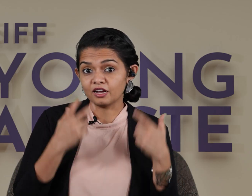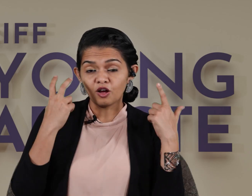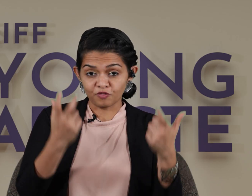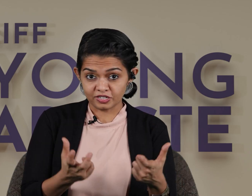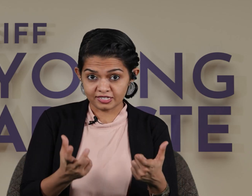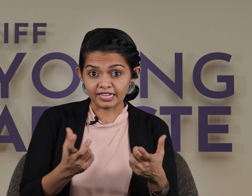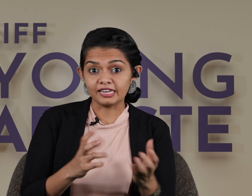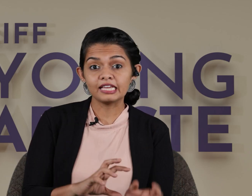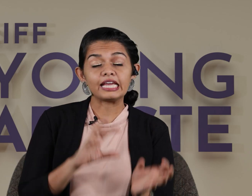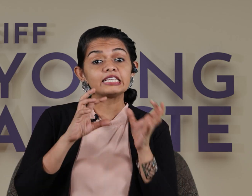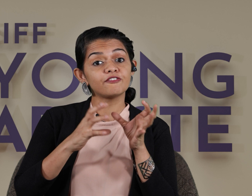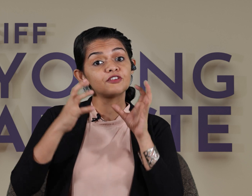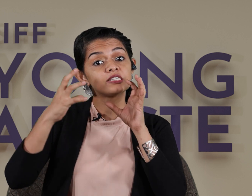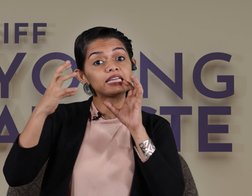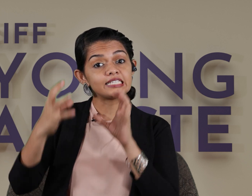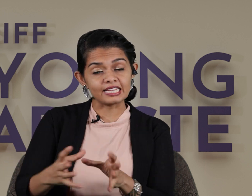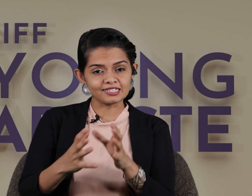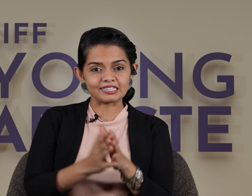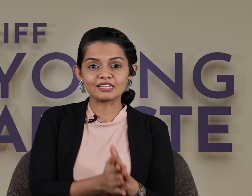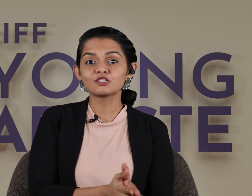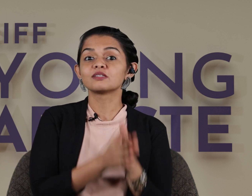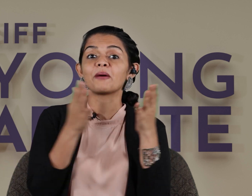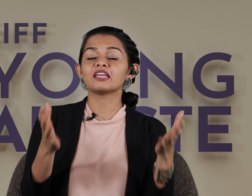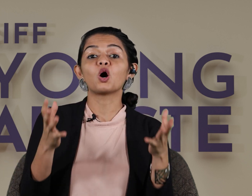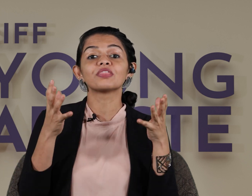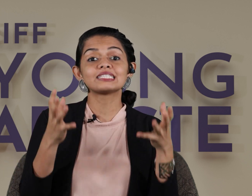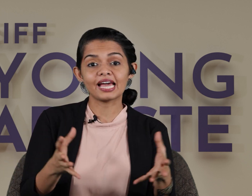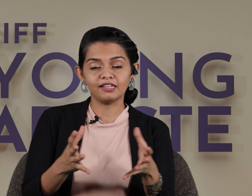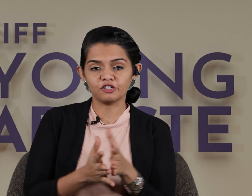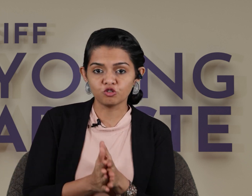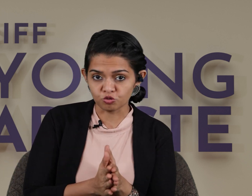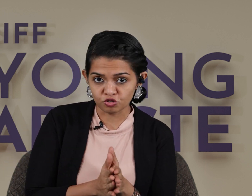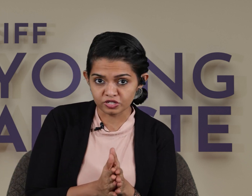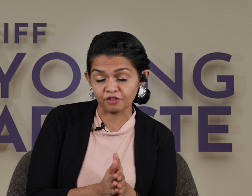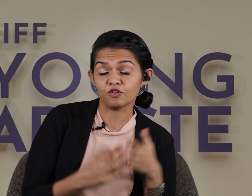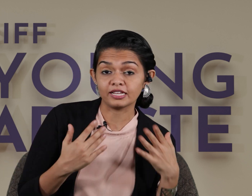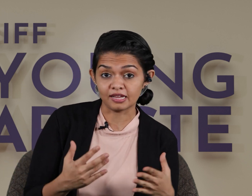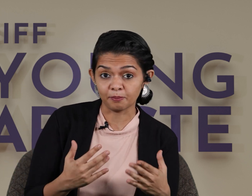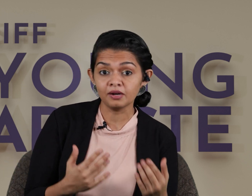for this technique in different intensities depending on the style that you choose to sing for example